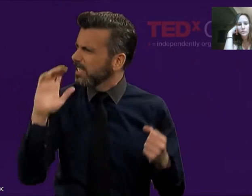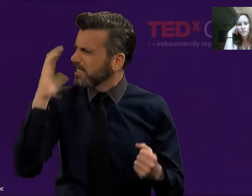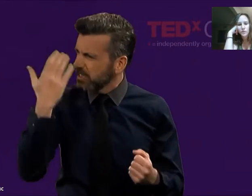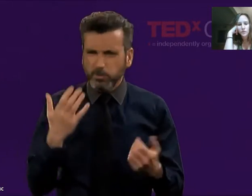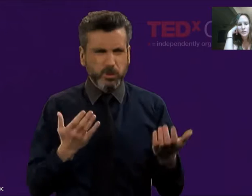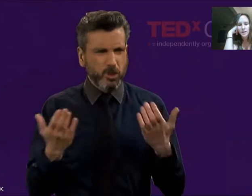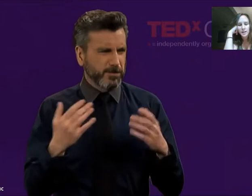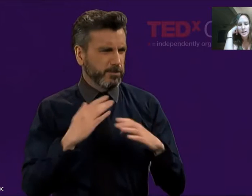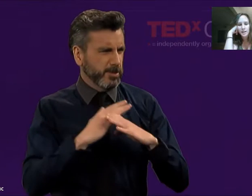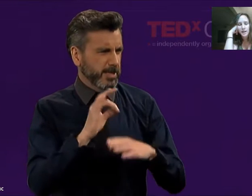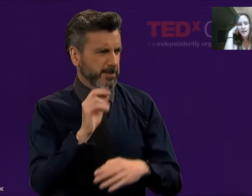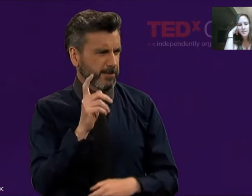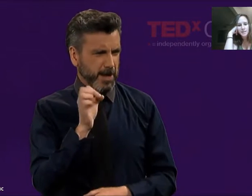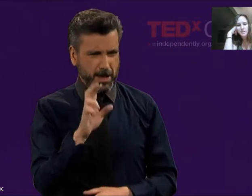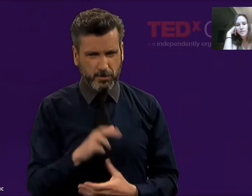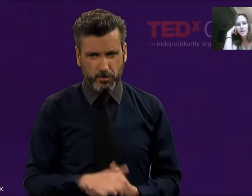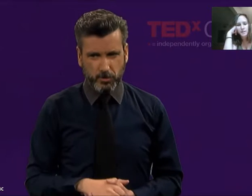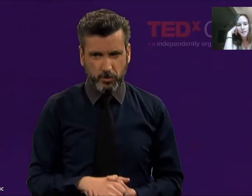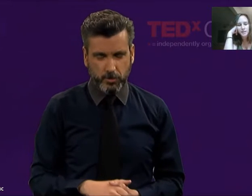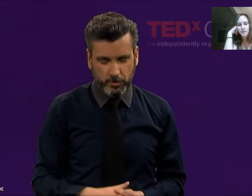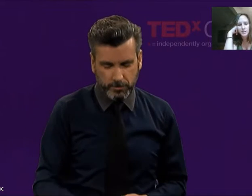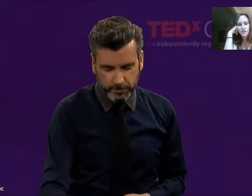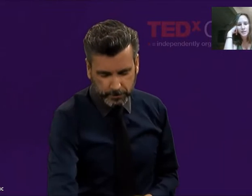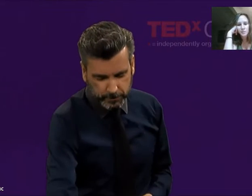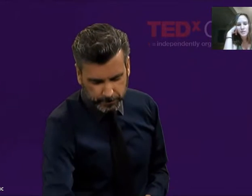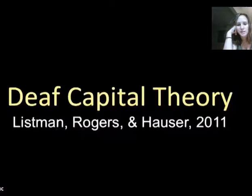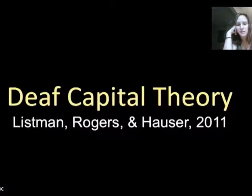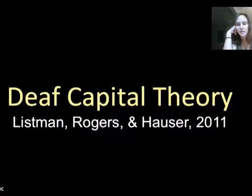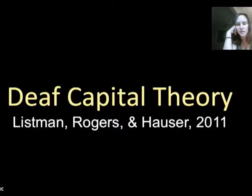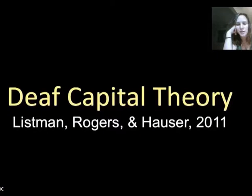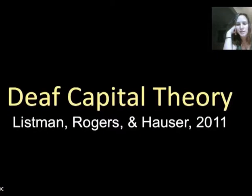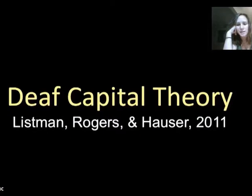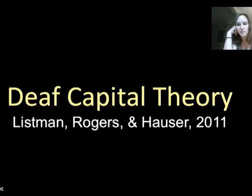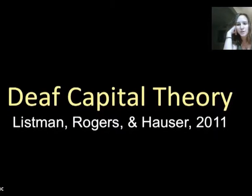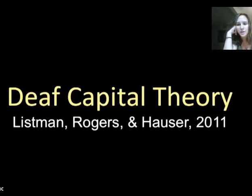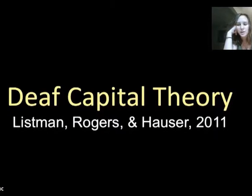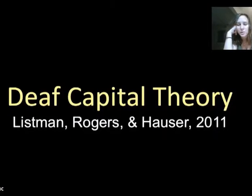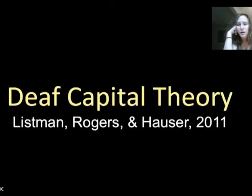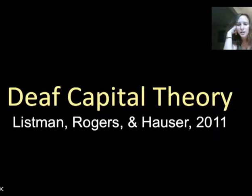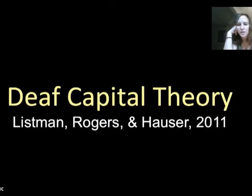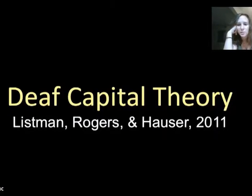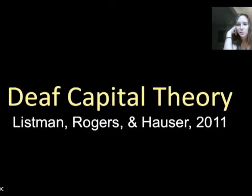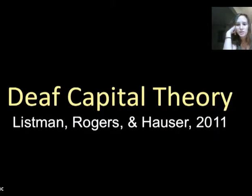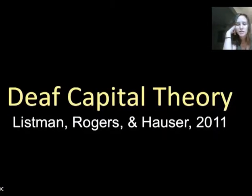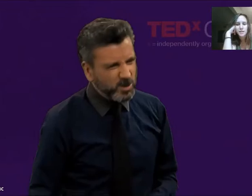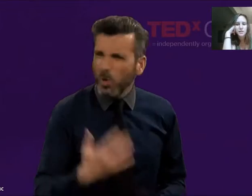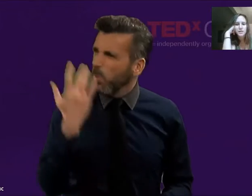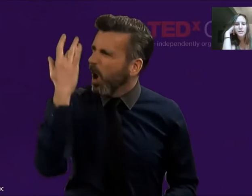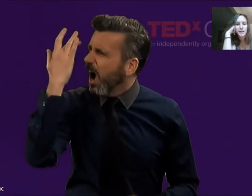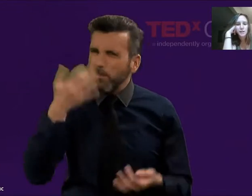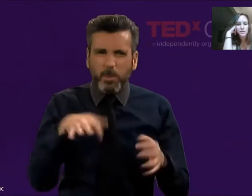Those that had a high sense of resilience and resisted the autism were actually more skilled signers.